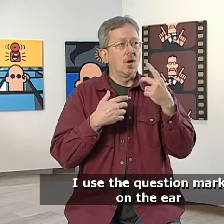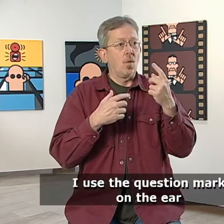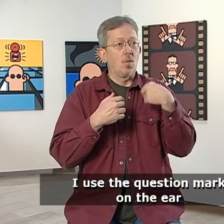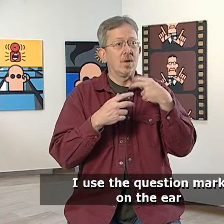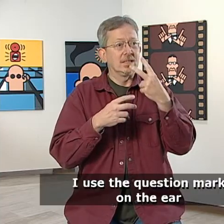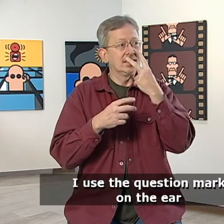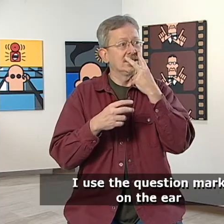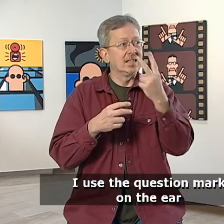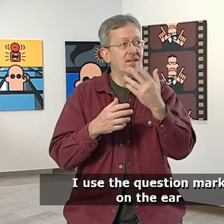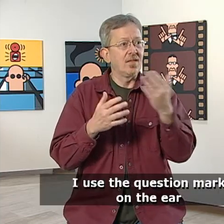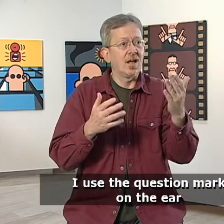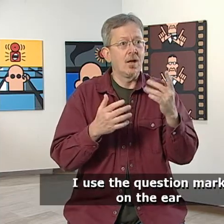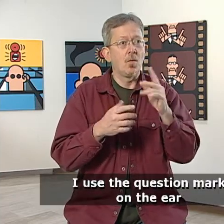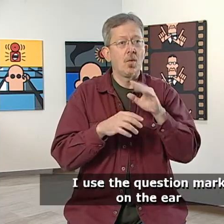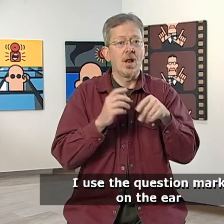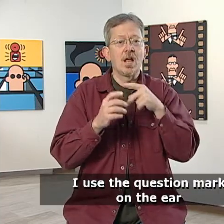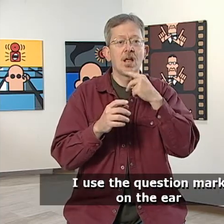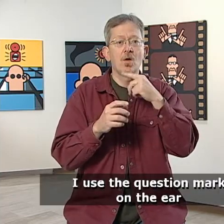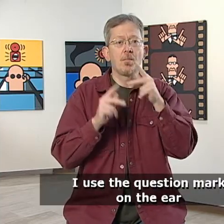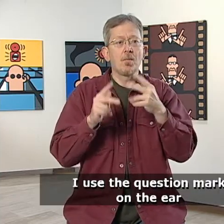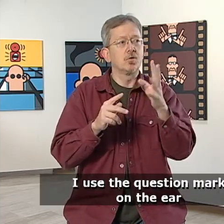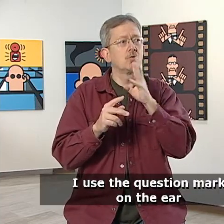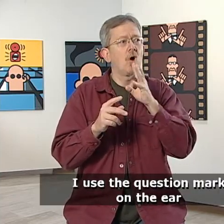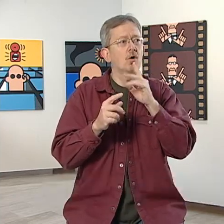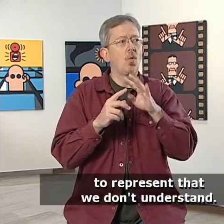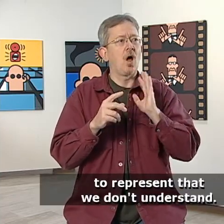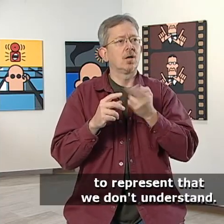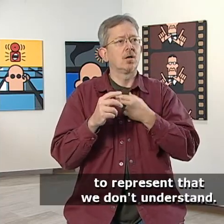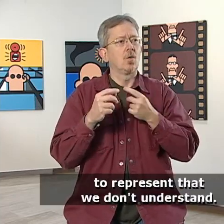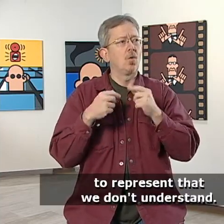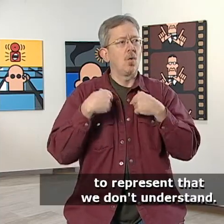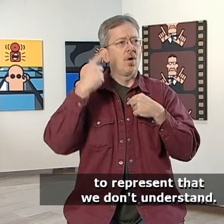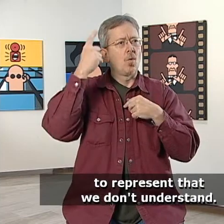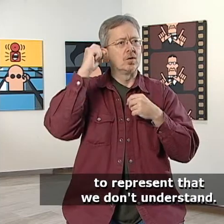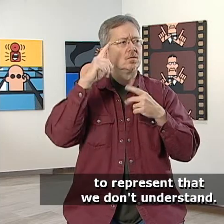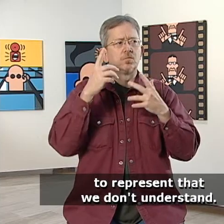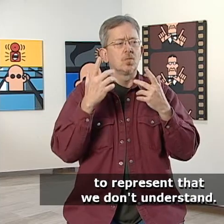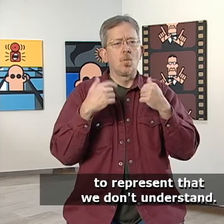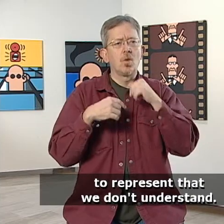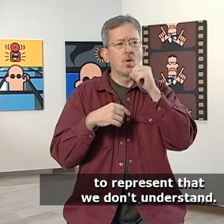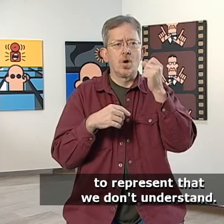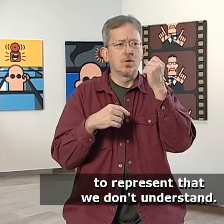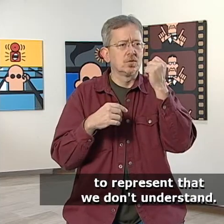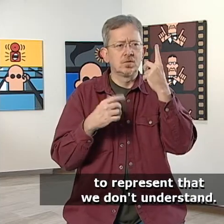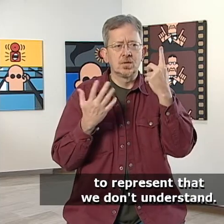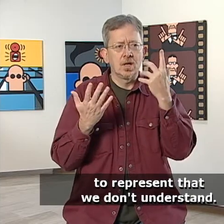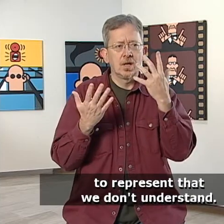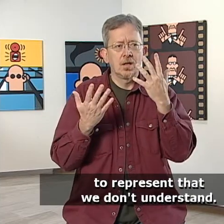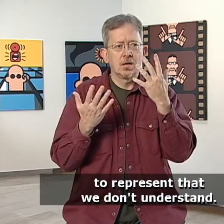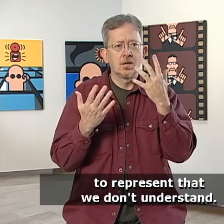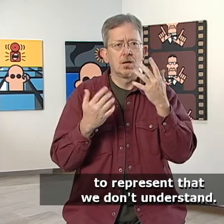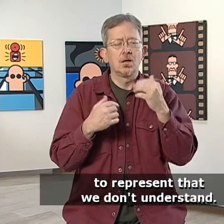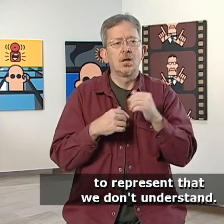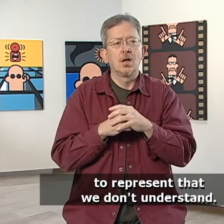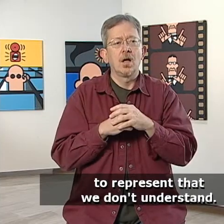I use the question mark on the ear to represent that we don't understand.